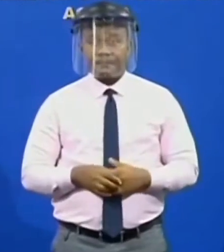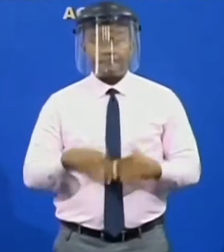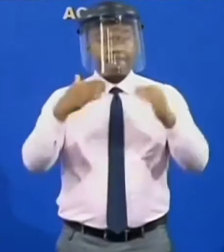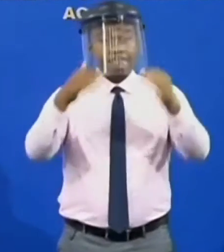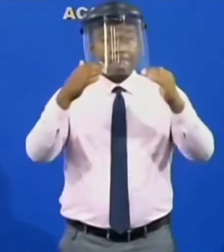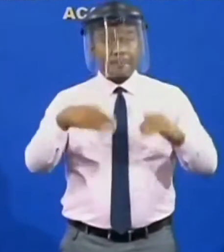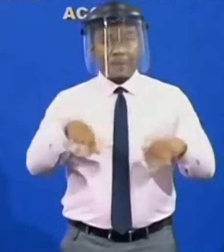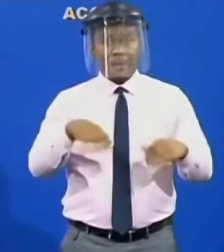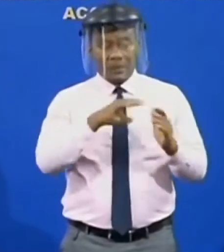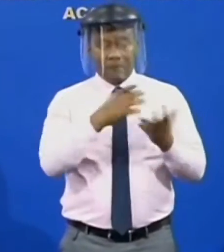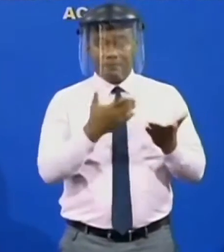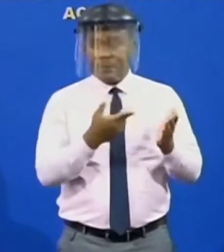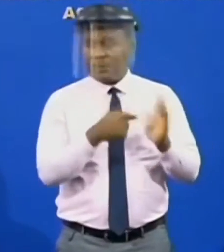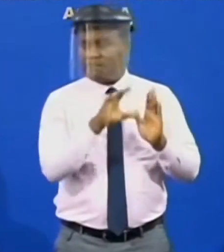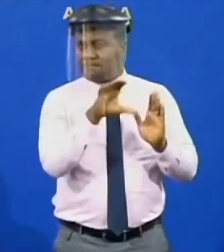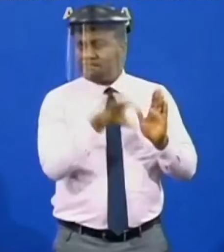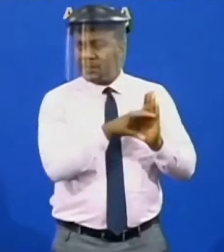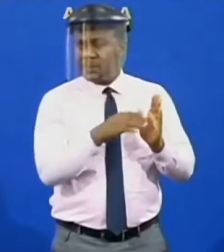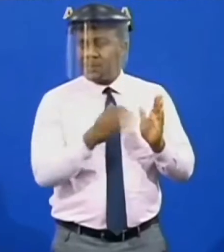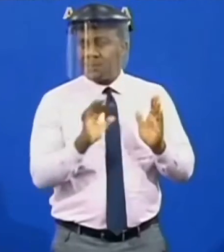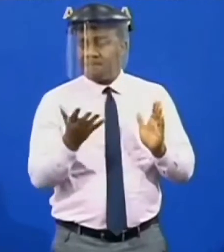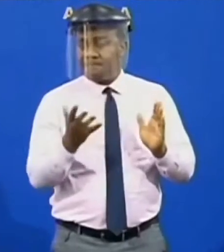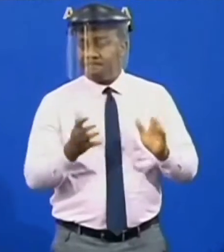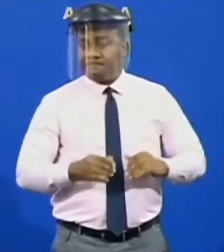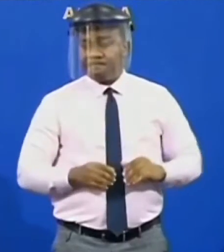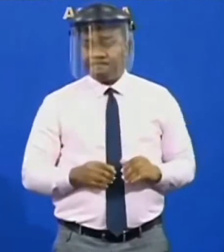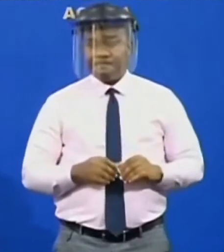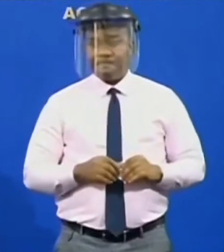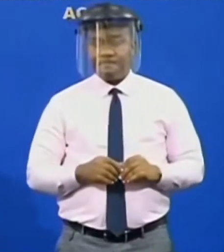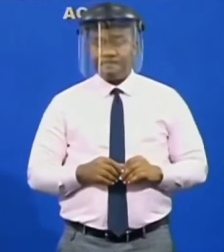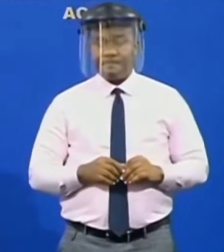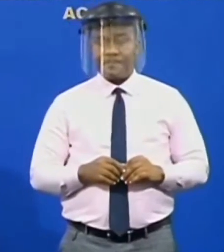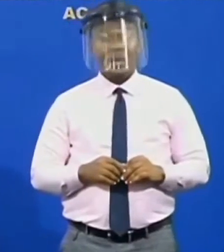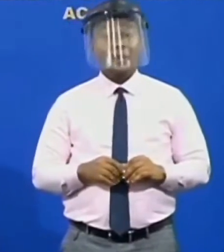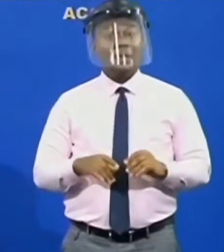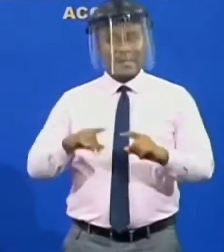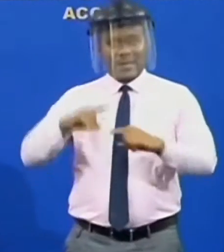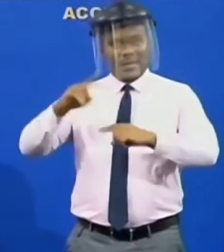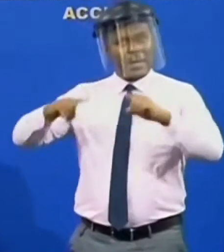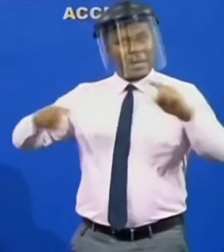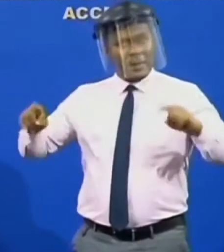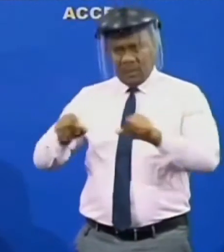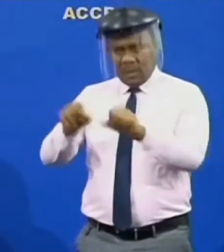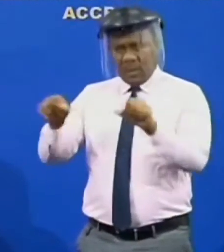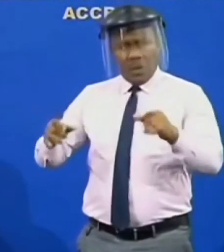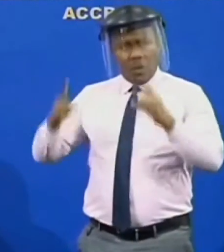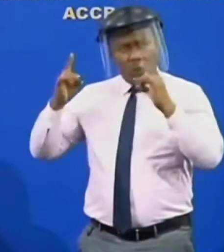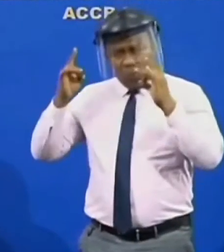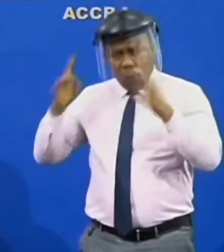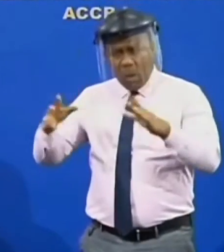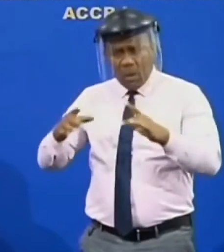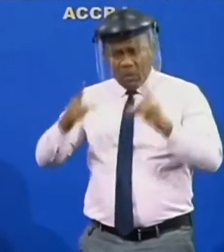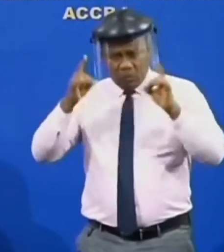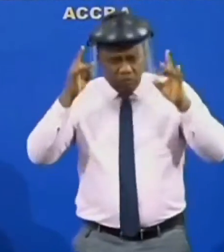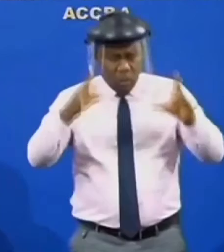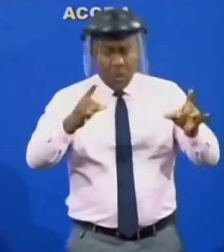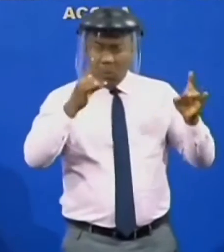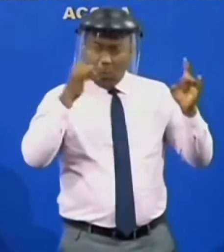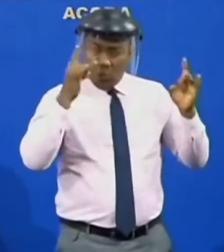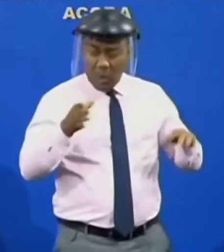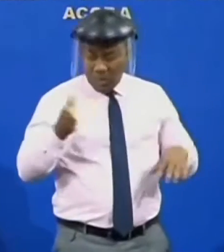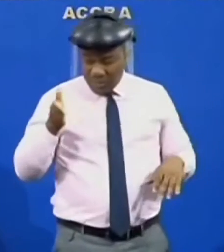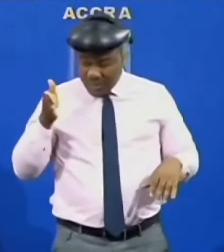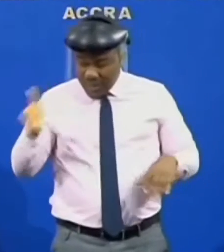slide gives this idea of the various hotspots that have within the